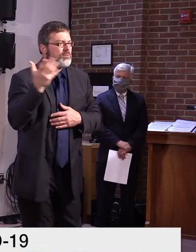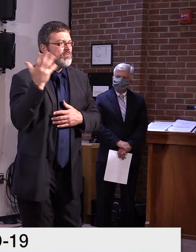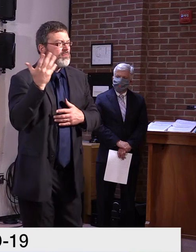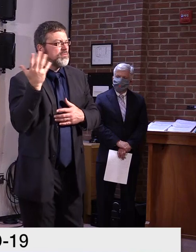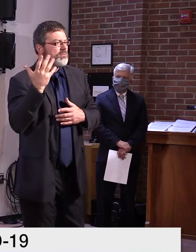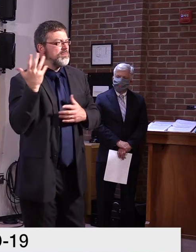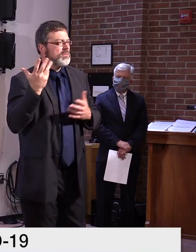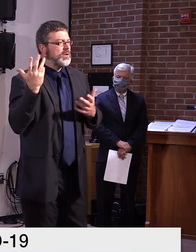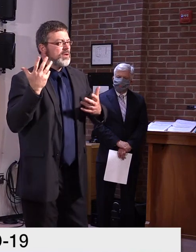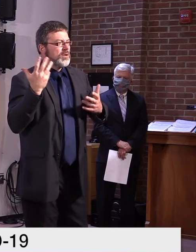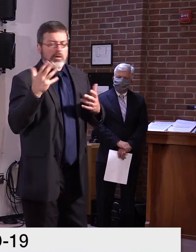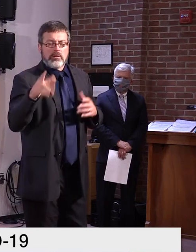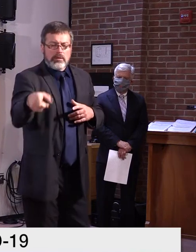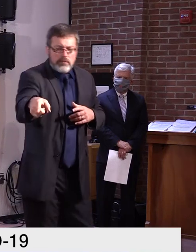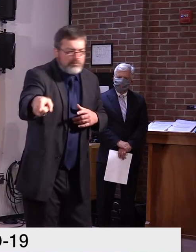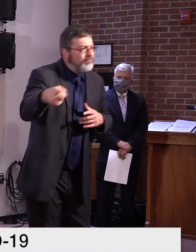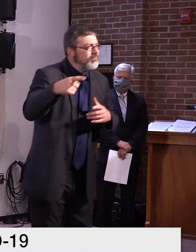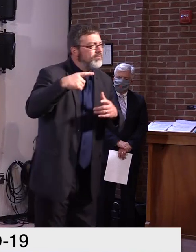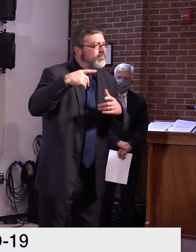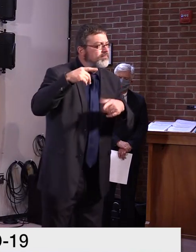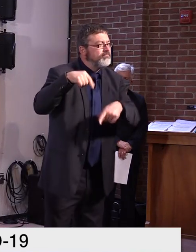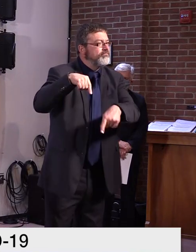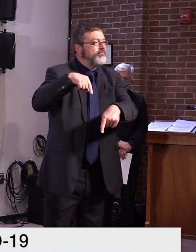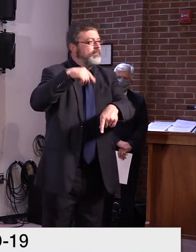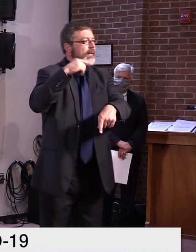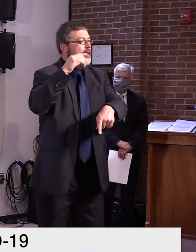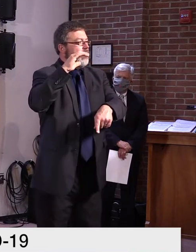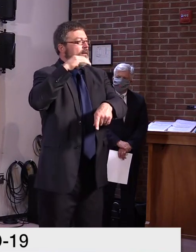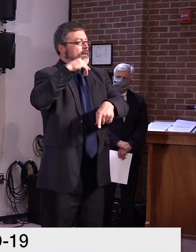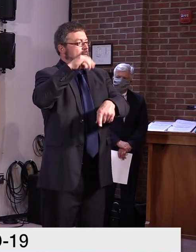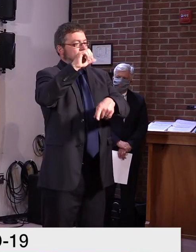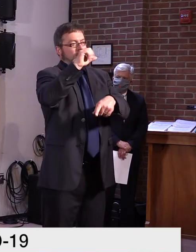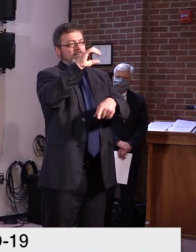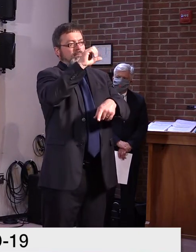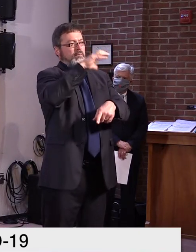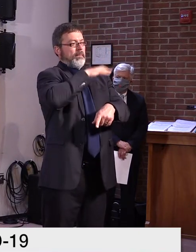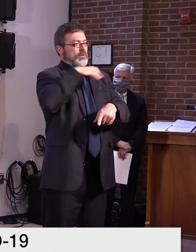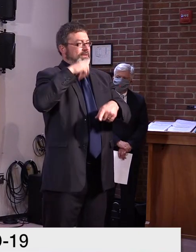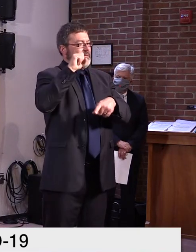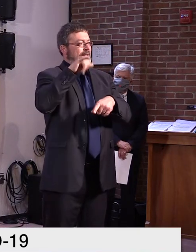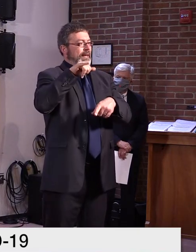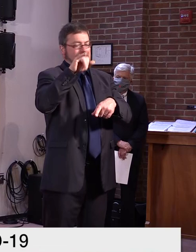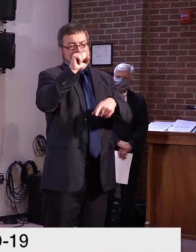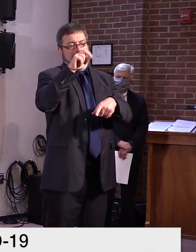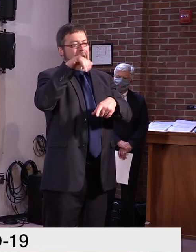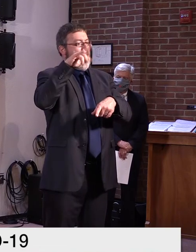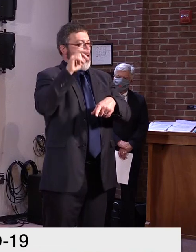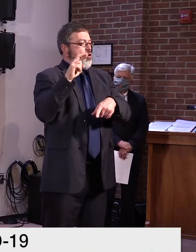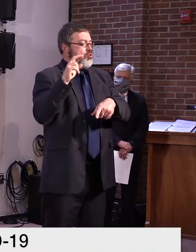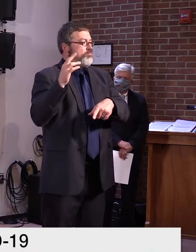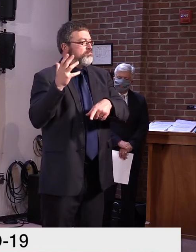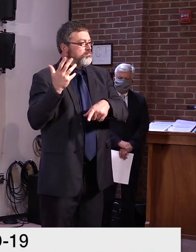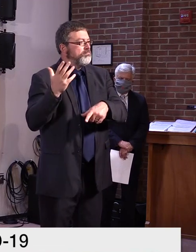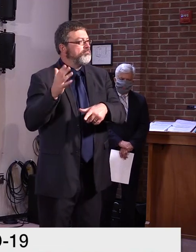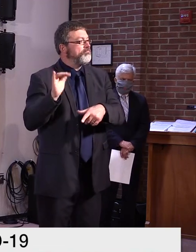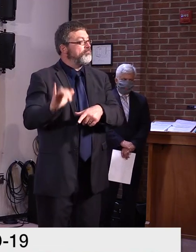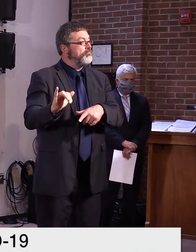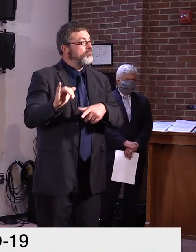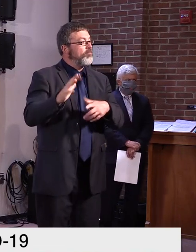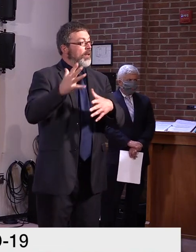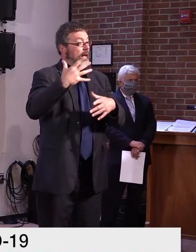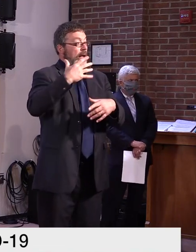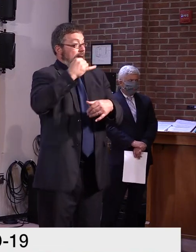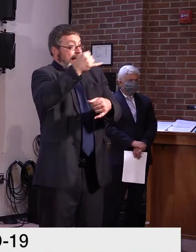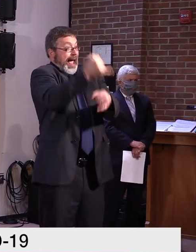Governor, this is Rich Schneider. I, I don't have it by individual campuses, I'm sorry, but I will tell you that anyone that